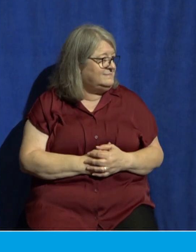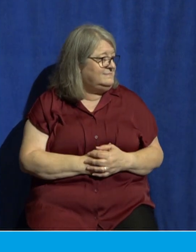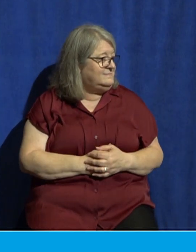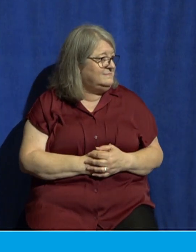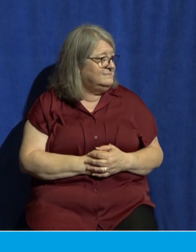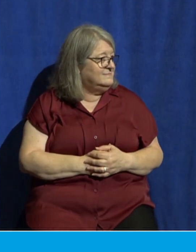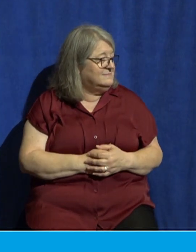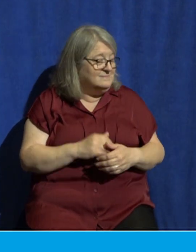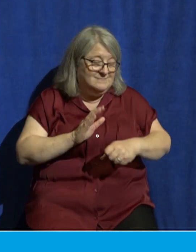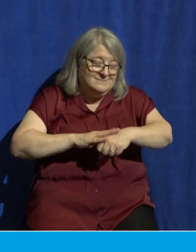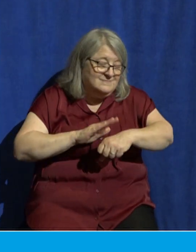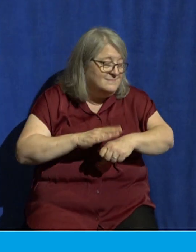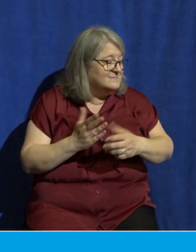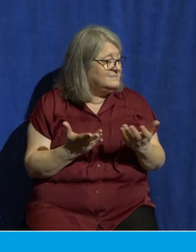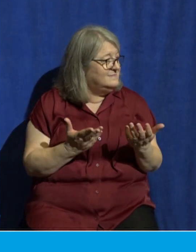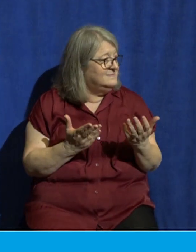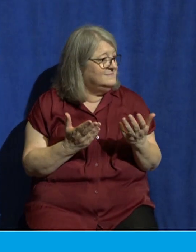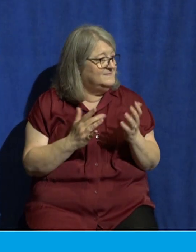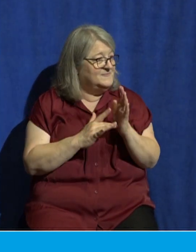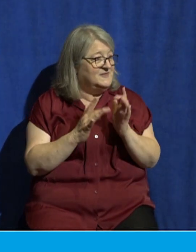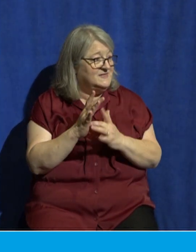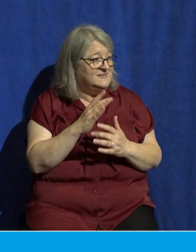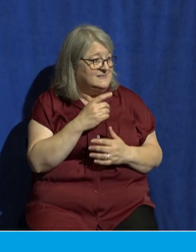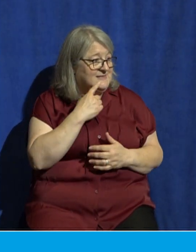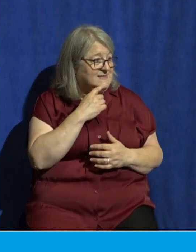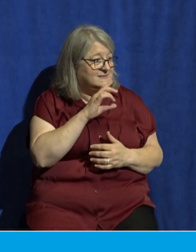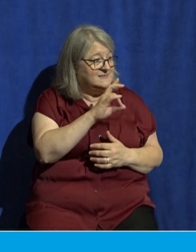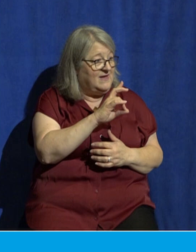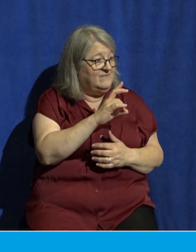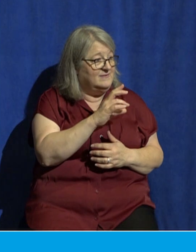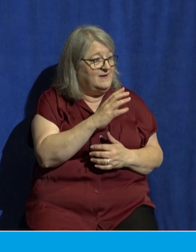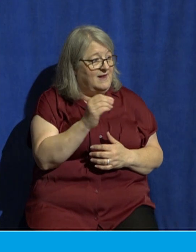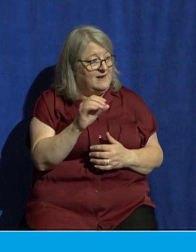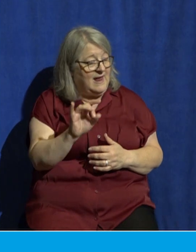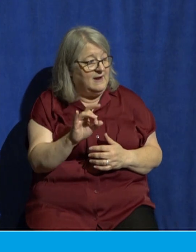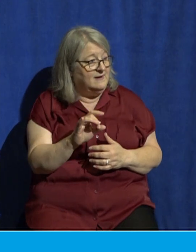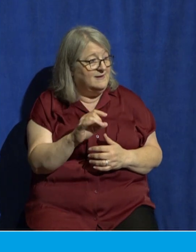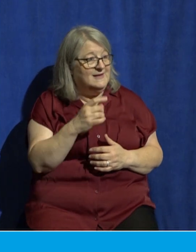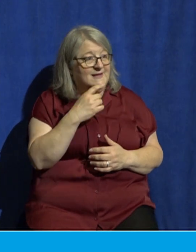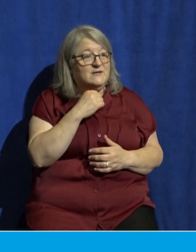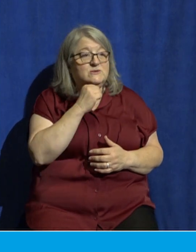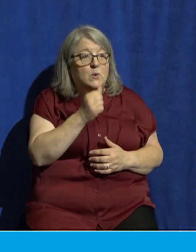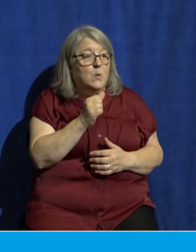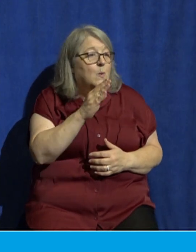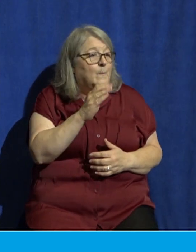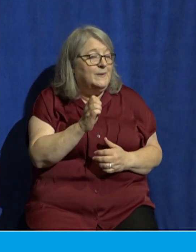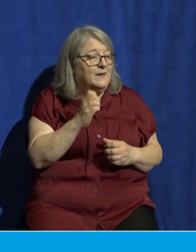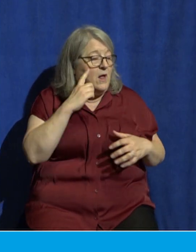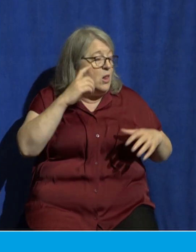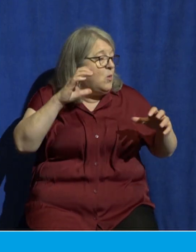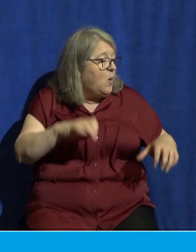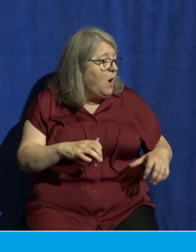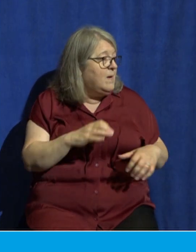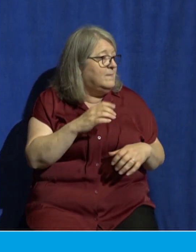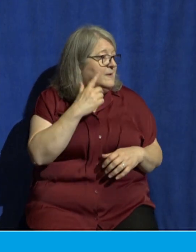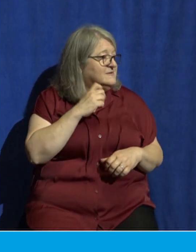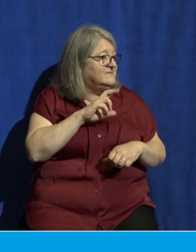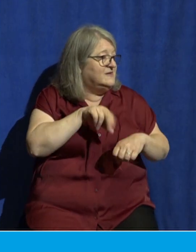that's why Jesus says what he says in verse 7 and 8 he says don't be alarmed by natural disasters don't be alarmed by